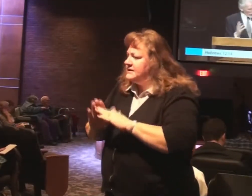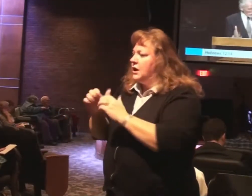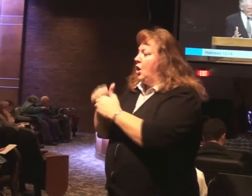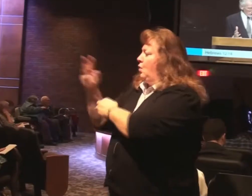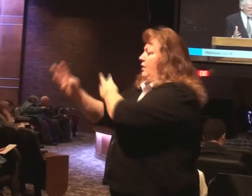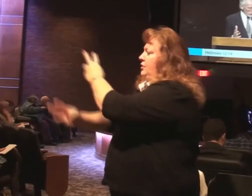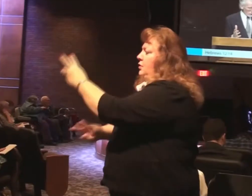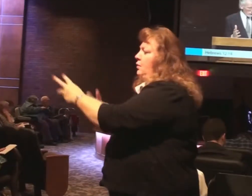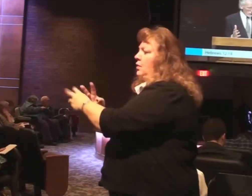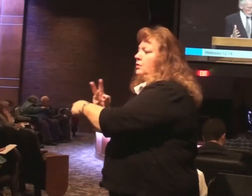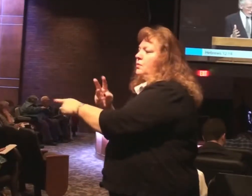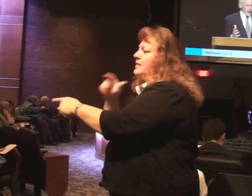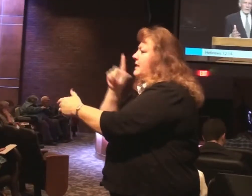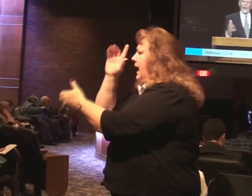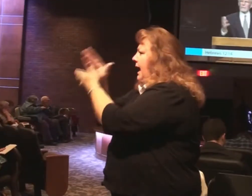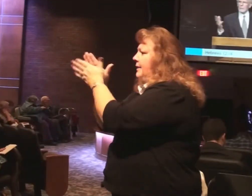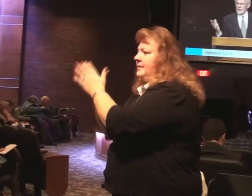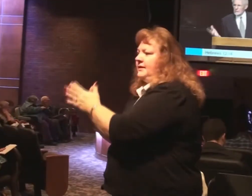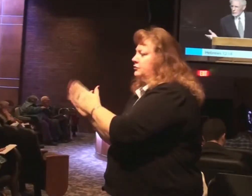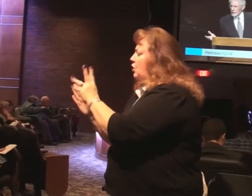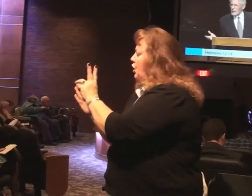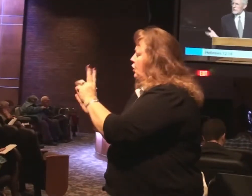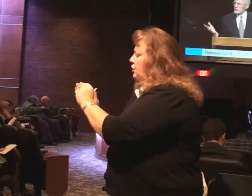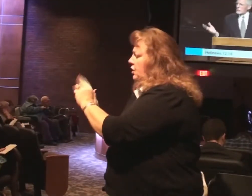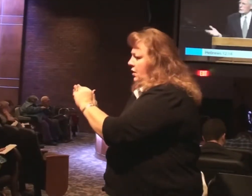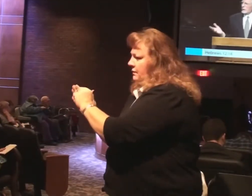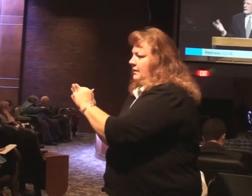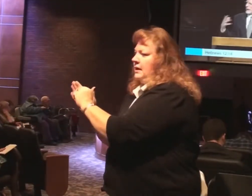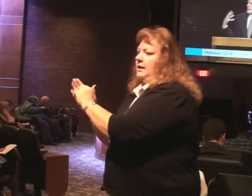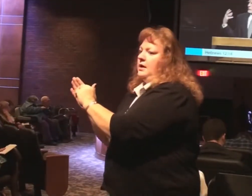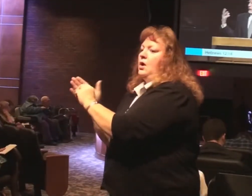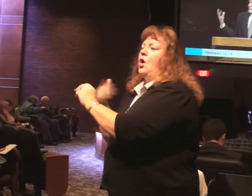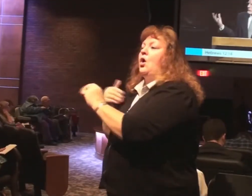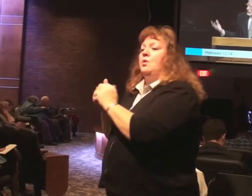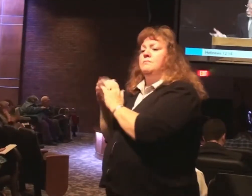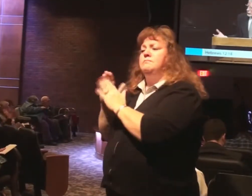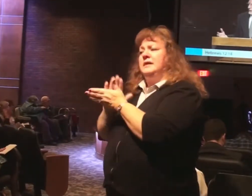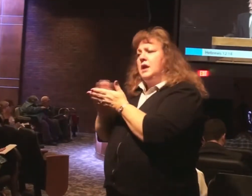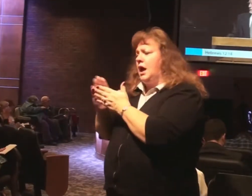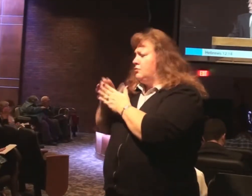unbelievers. I want to have a peaceful relationship with my neighbor. I want to be a good neighbor.